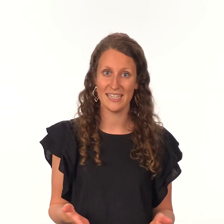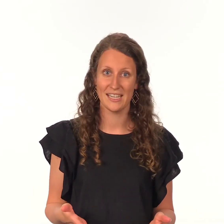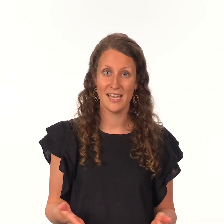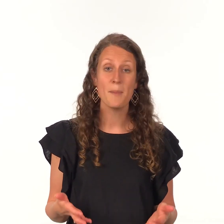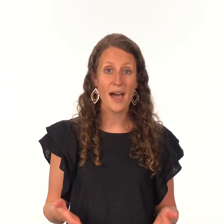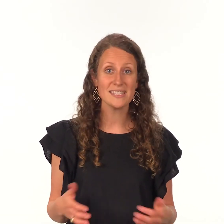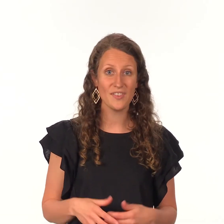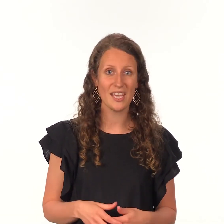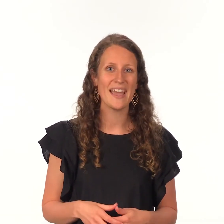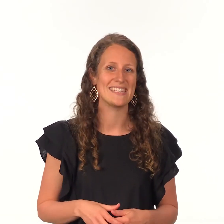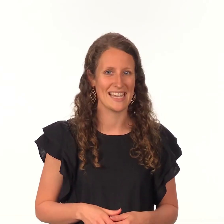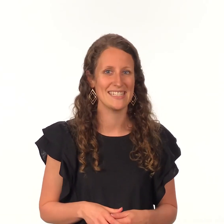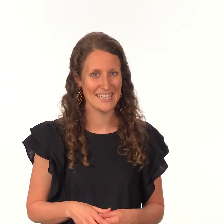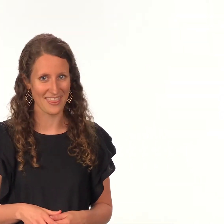pause the video and discuss it together